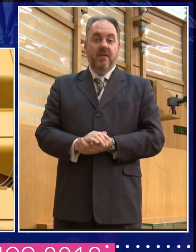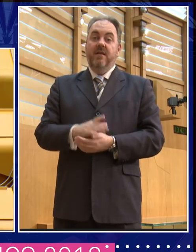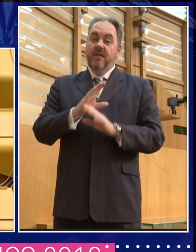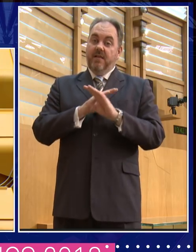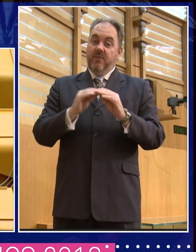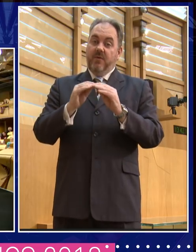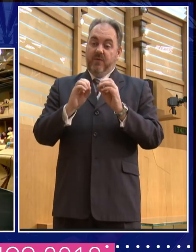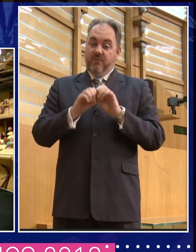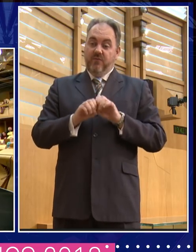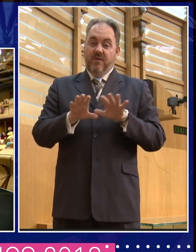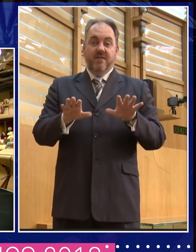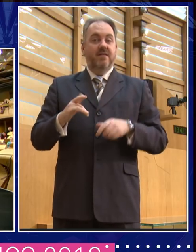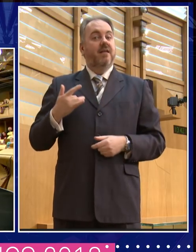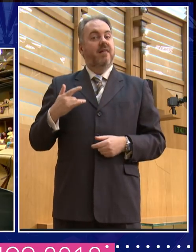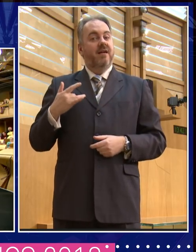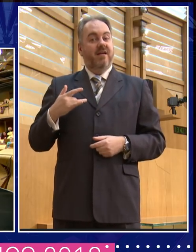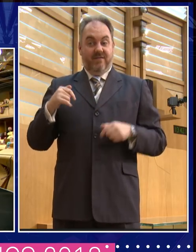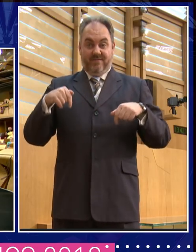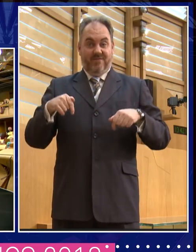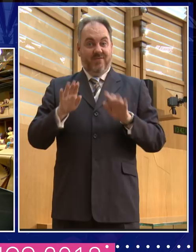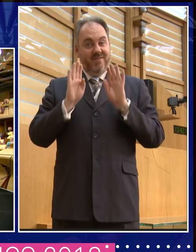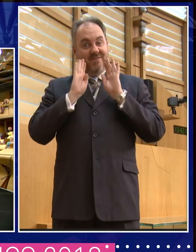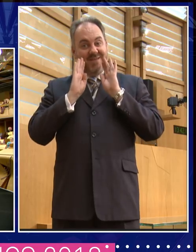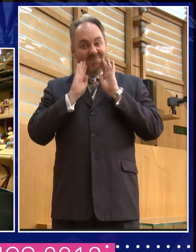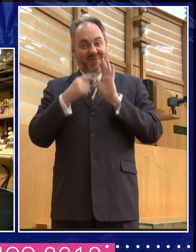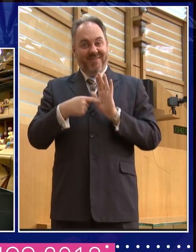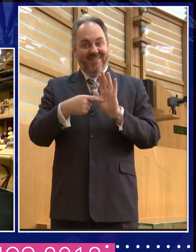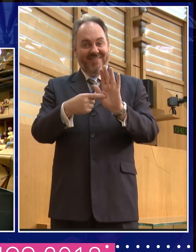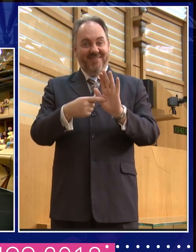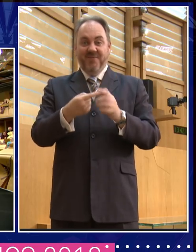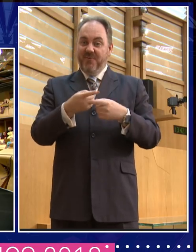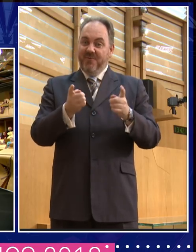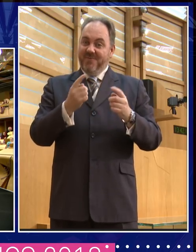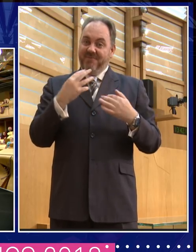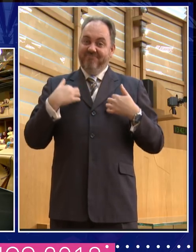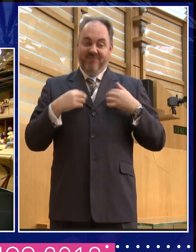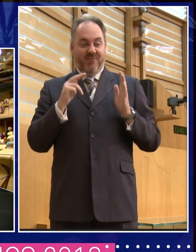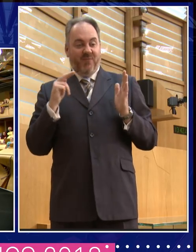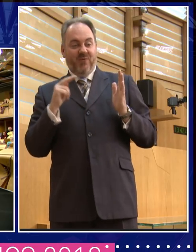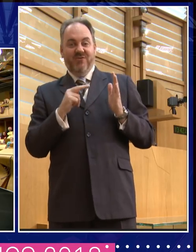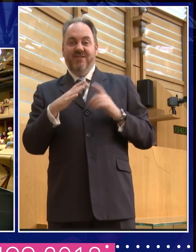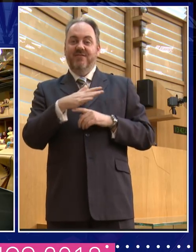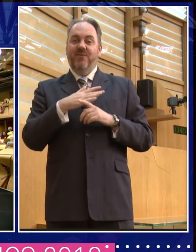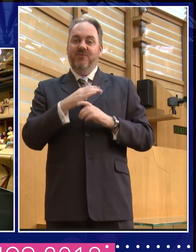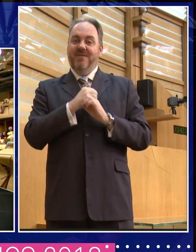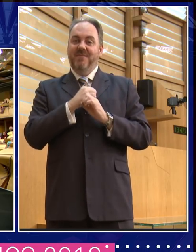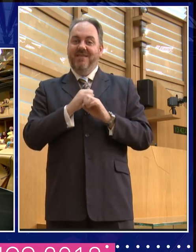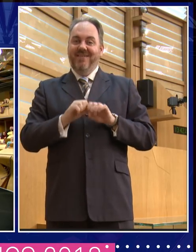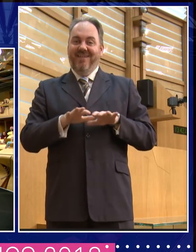on Facebook, Facebook Live. So for those of you who are social media savvy, I know that Professor Beard is very social media savvy,